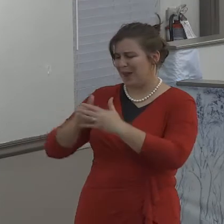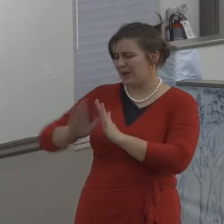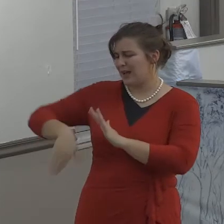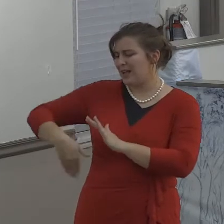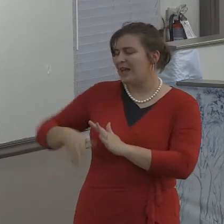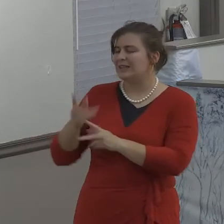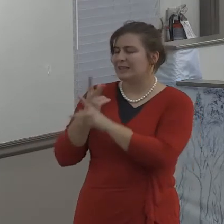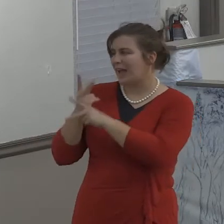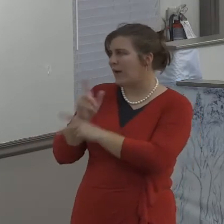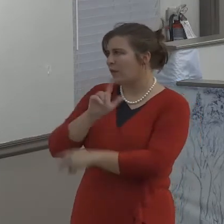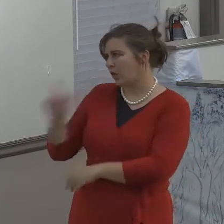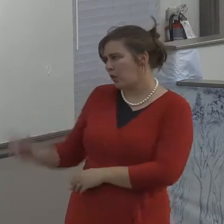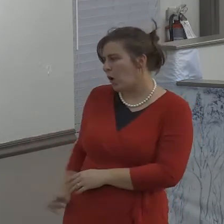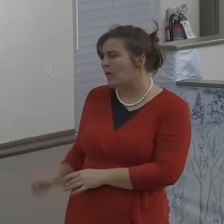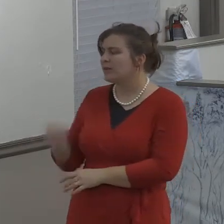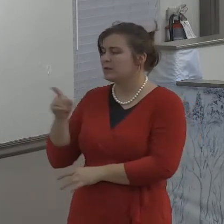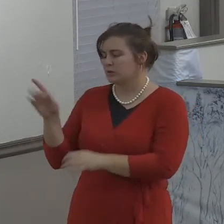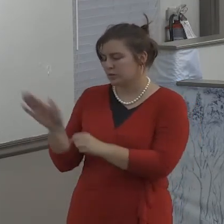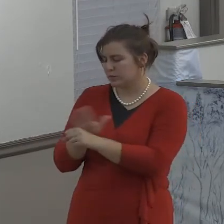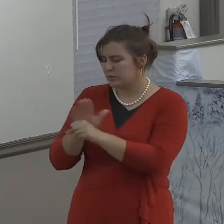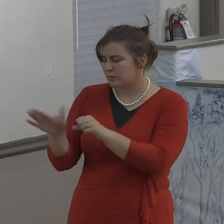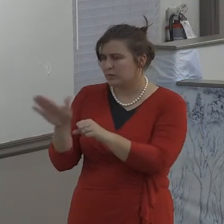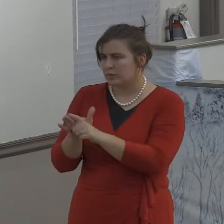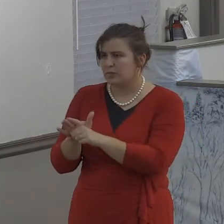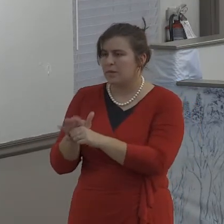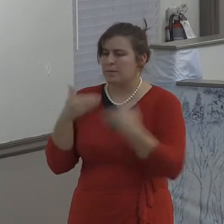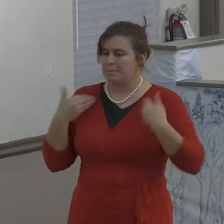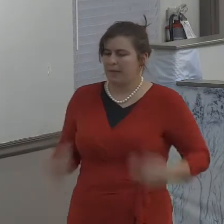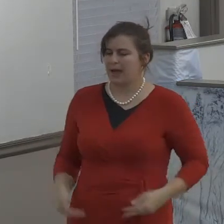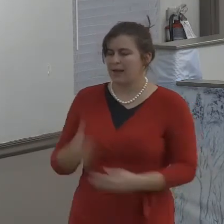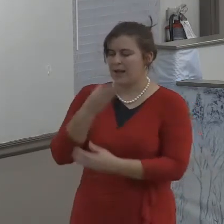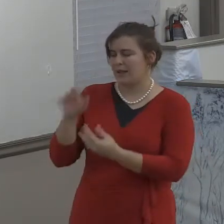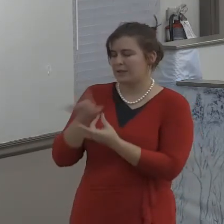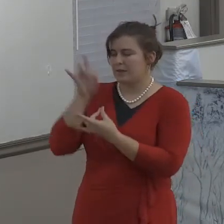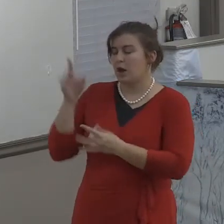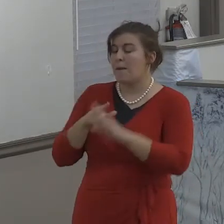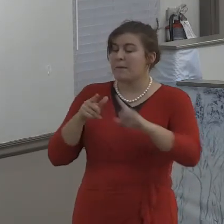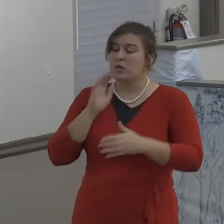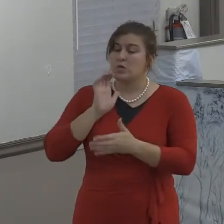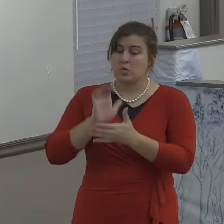in which we live, we have migrated over to, it's all about pleasing me.